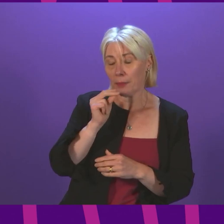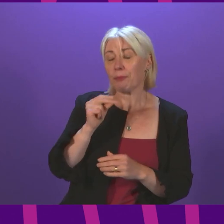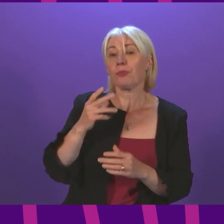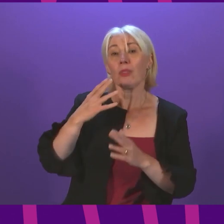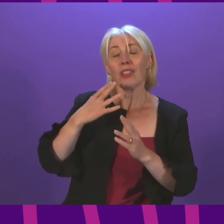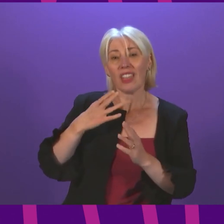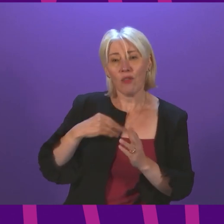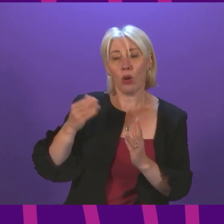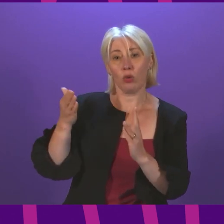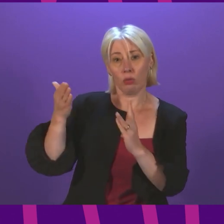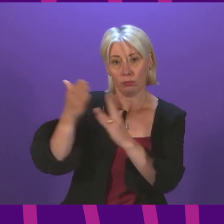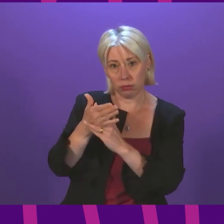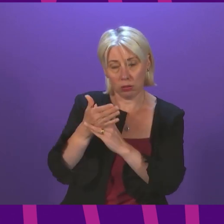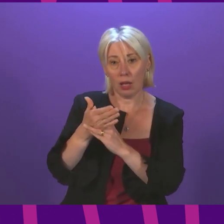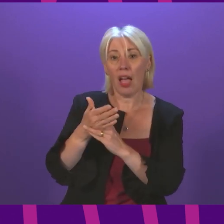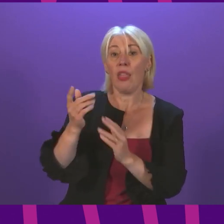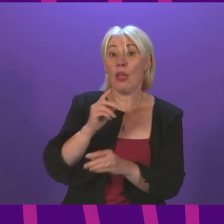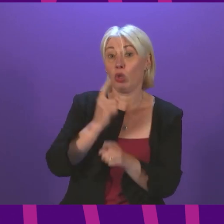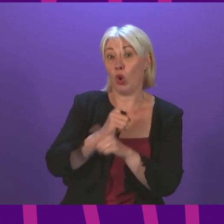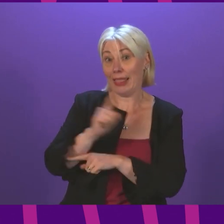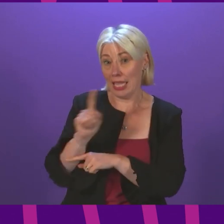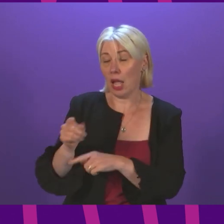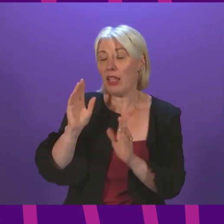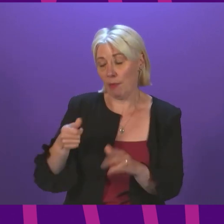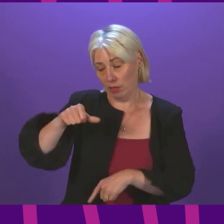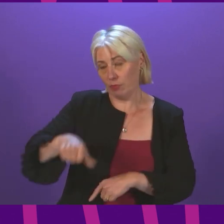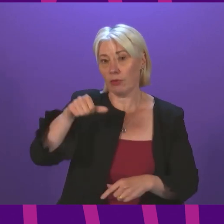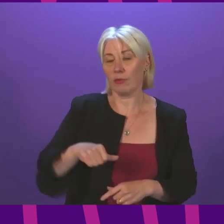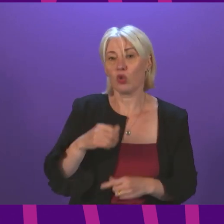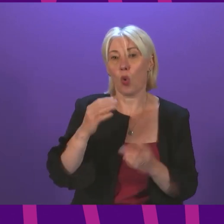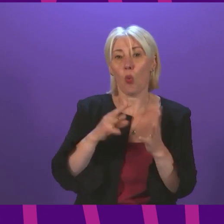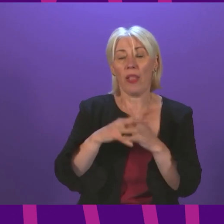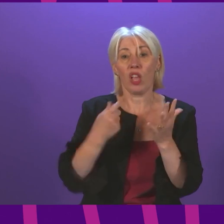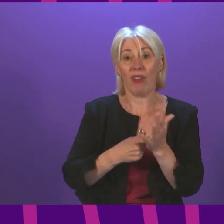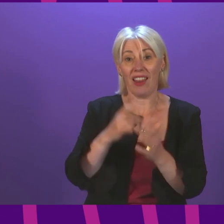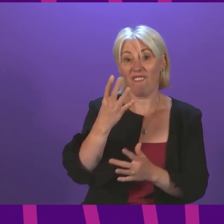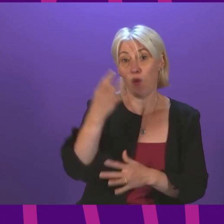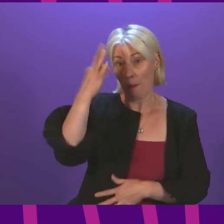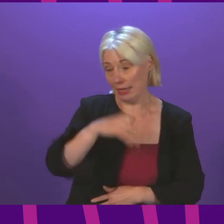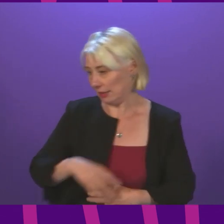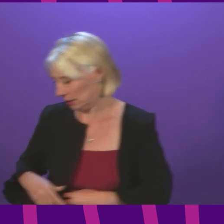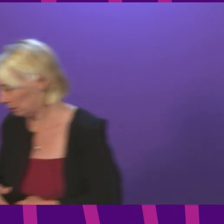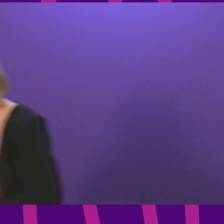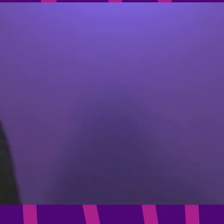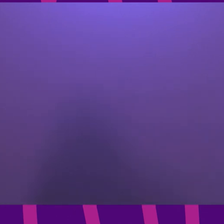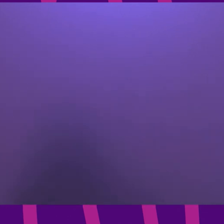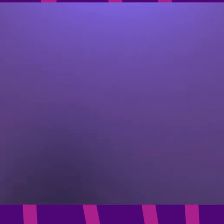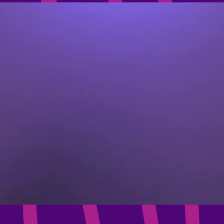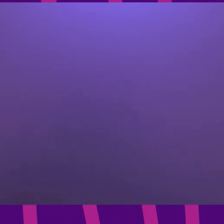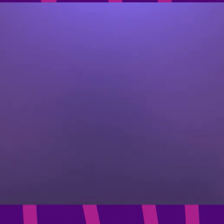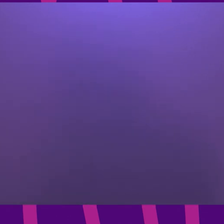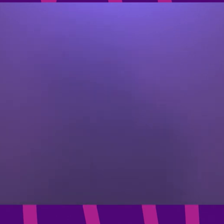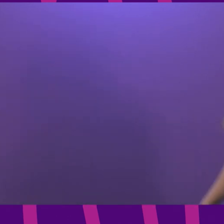speak later in the debate, you'll have to re-press your button. I call Willie Renney for around four minutes, Mr Renney. Andrew Bowie, 3